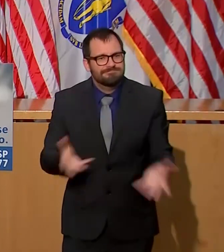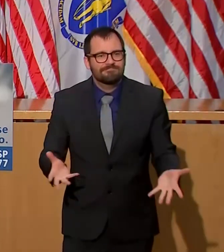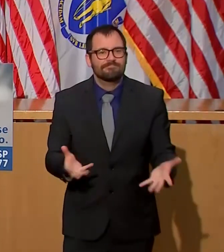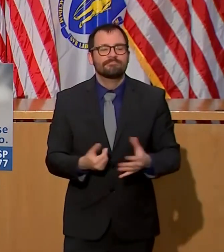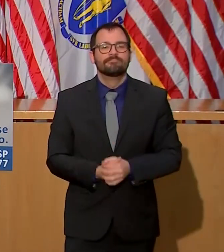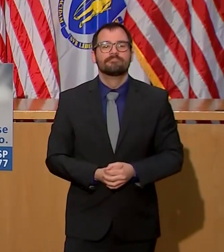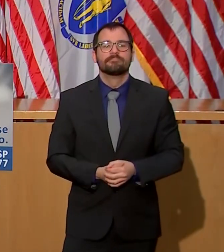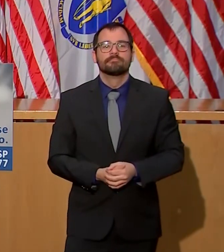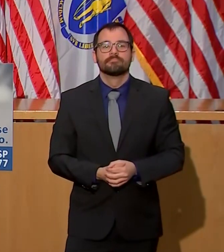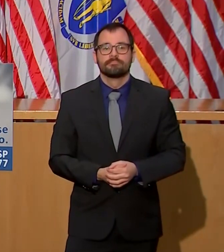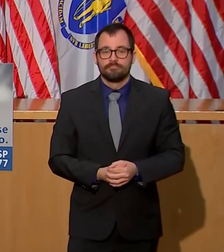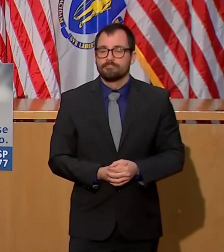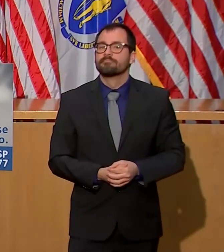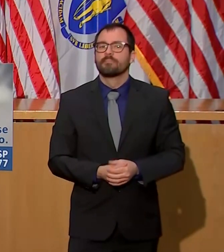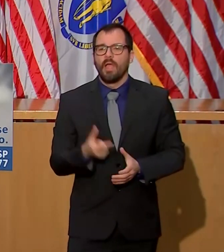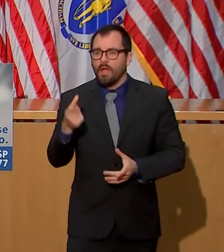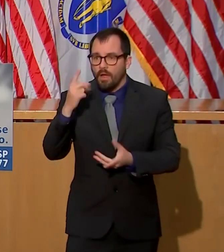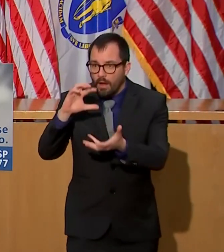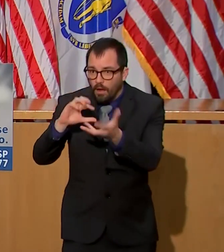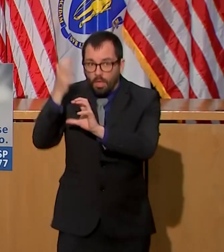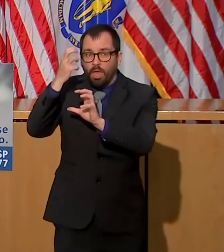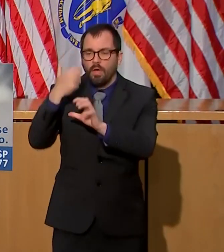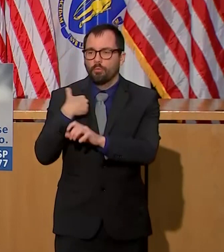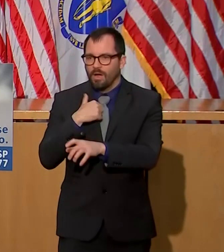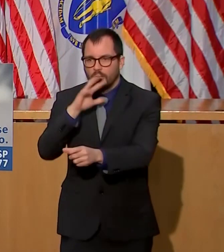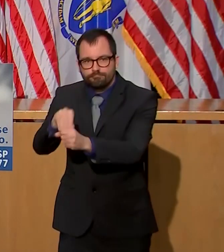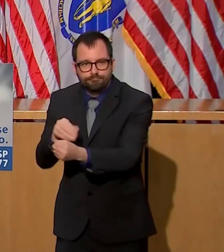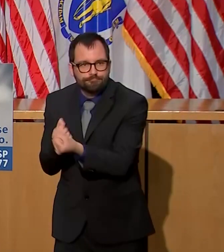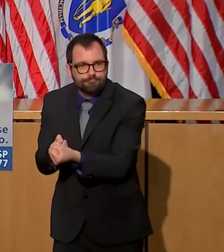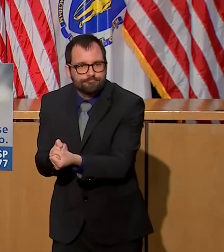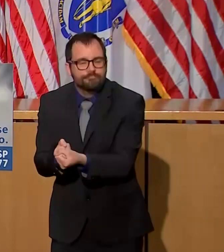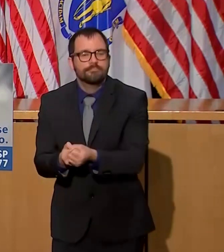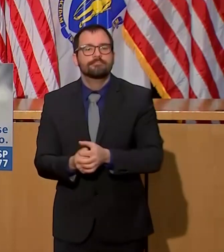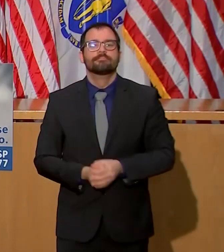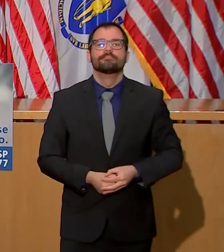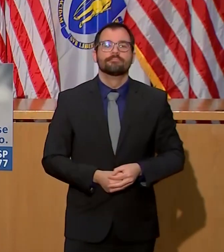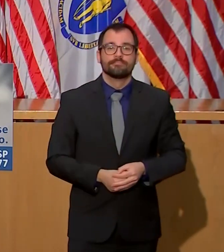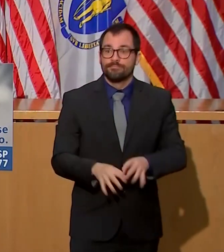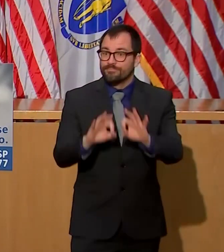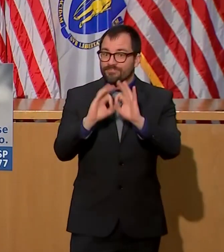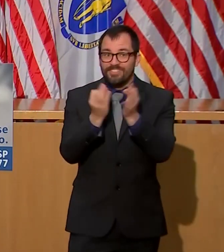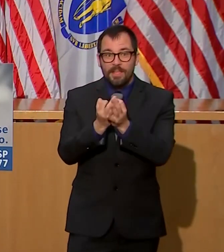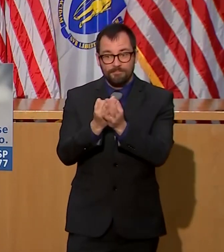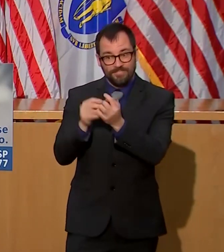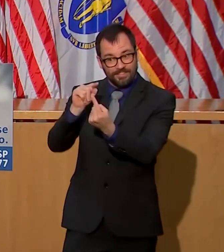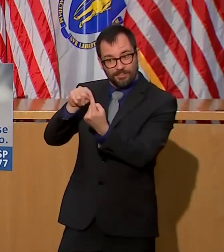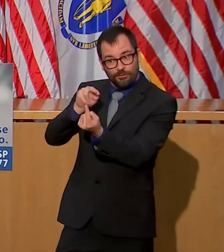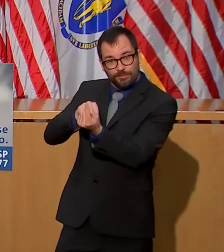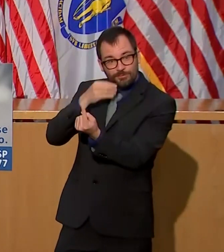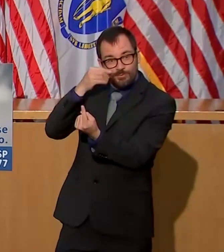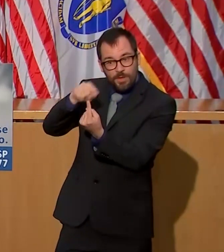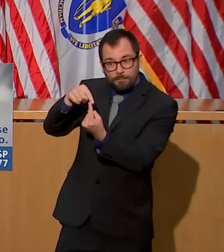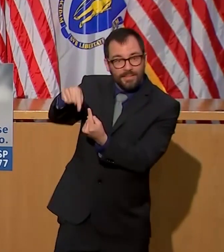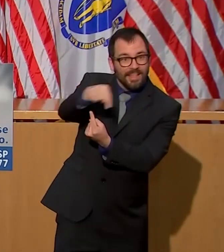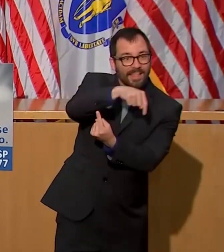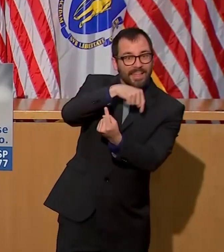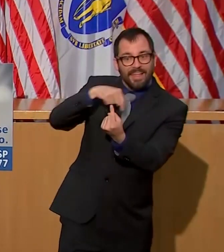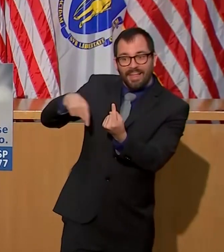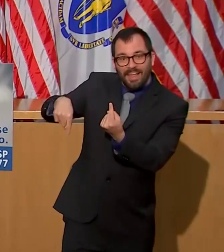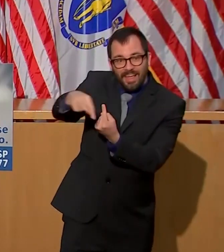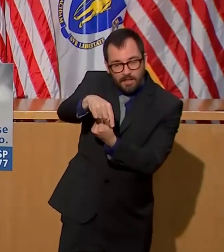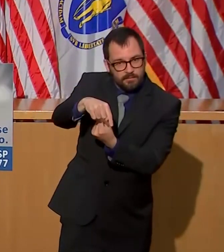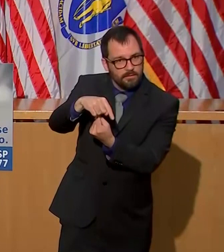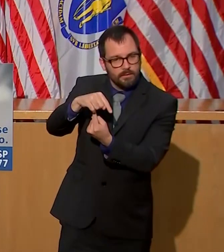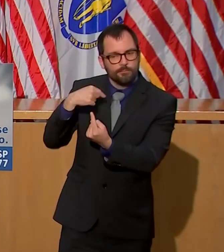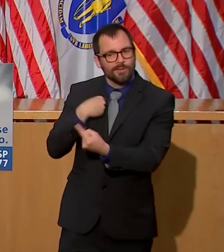of a nursing home family resource line. To help address staffing shortages, we launched the long-term care portal to help facilities